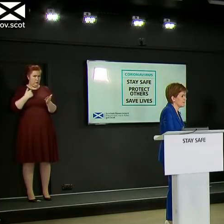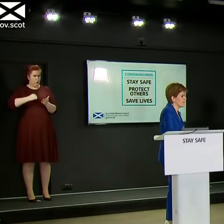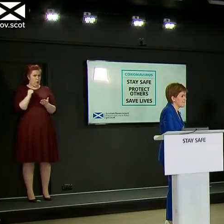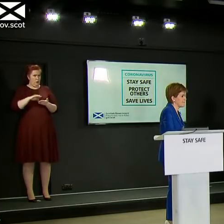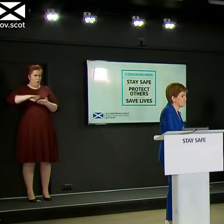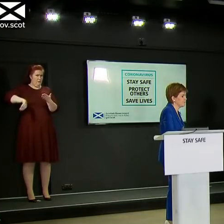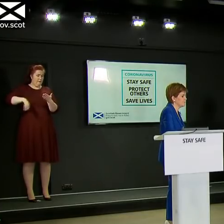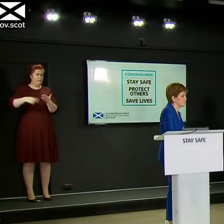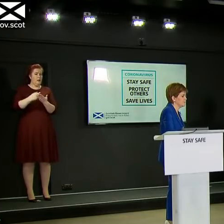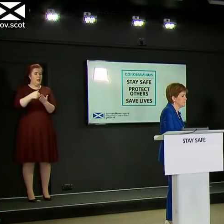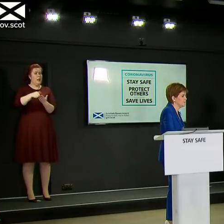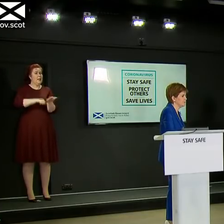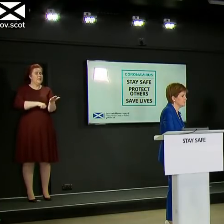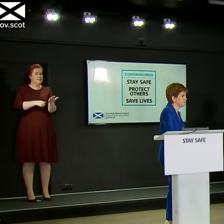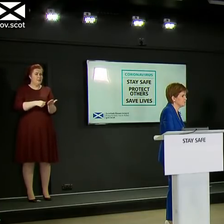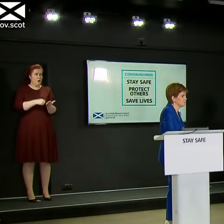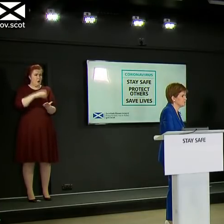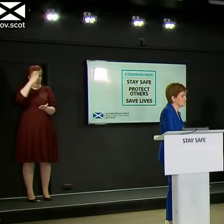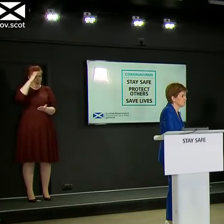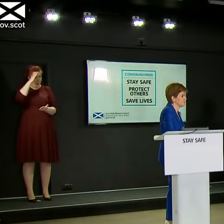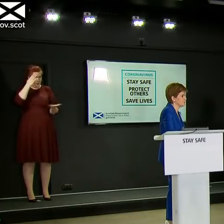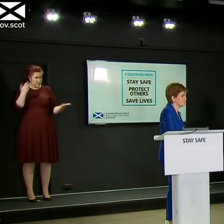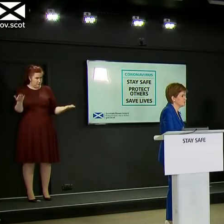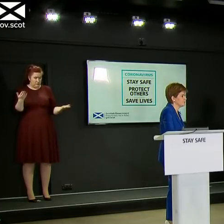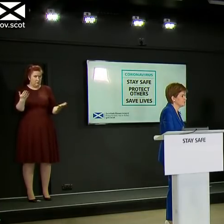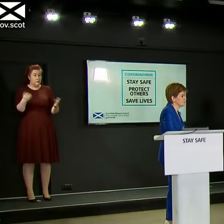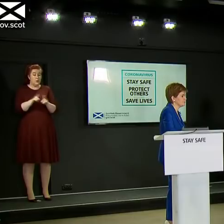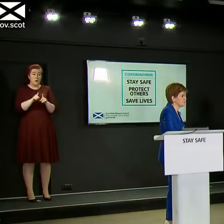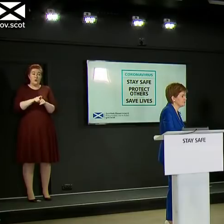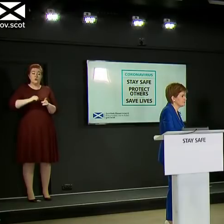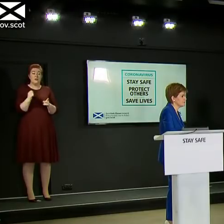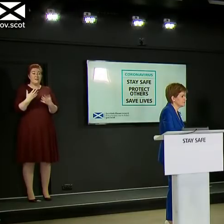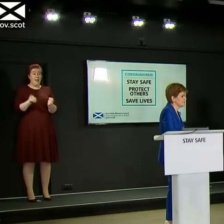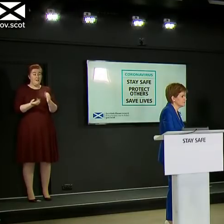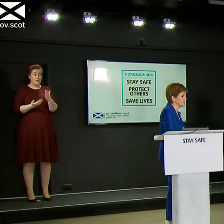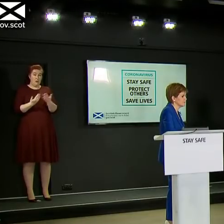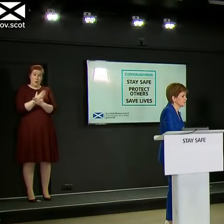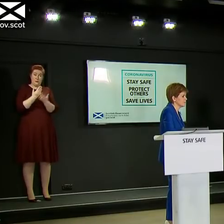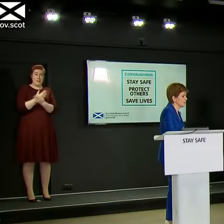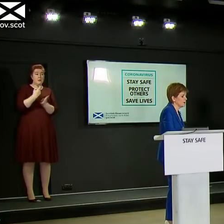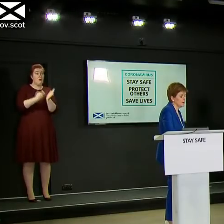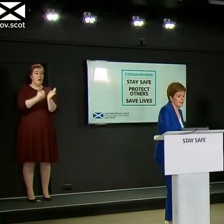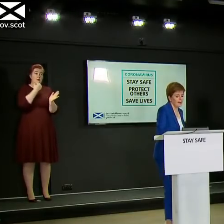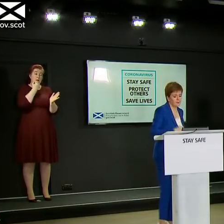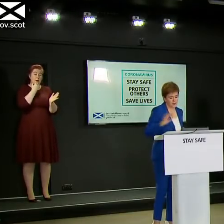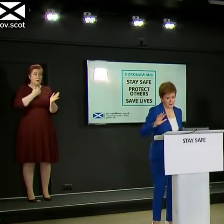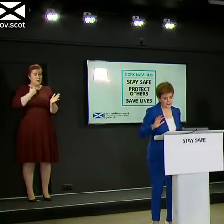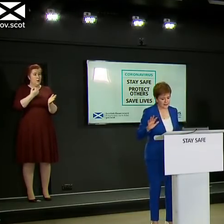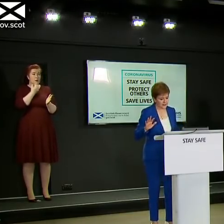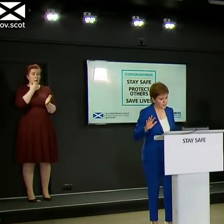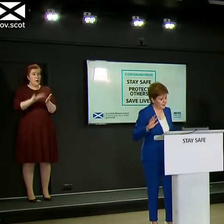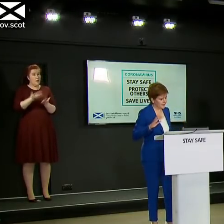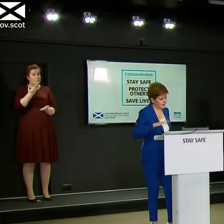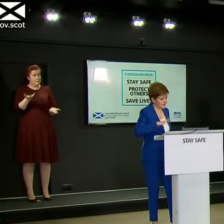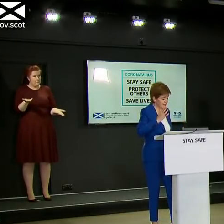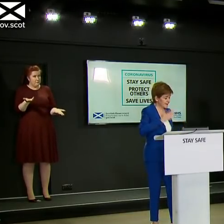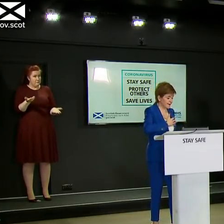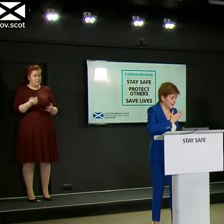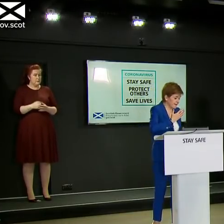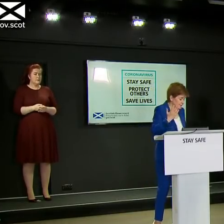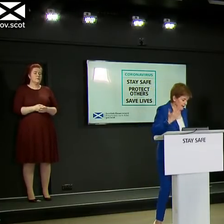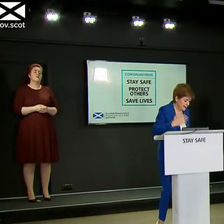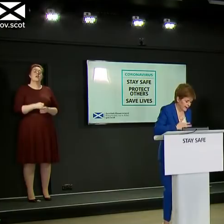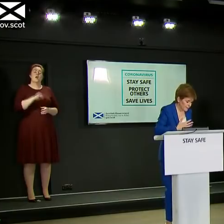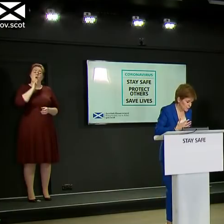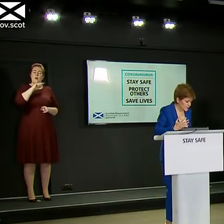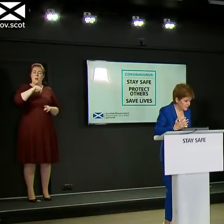second question. Do we have an updated R number in Scotland? And has it at all increased? I'll come back to the R number in a second.